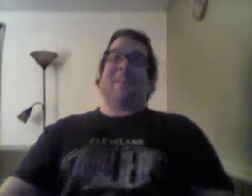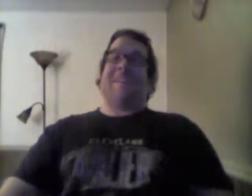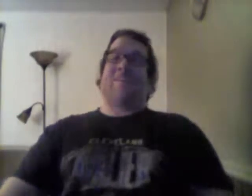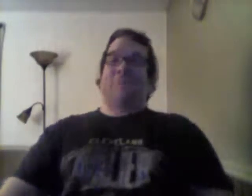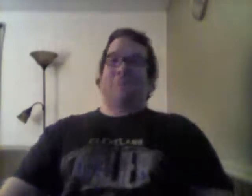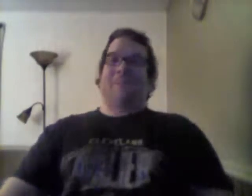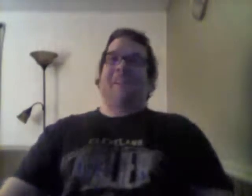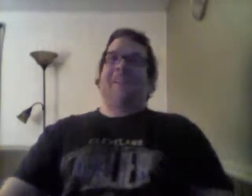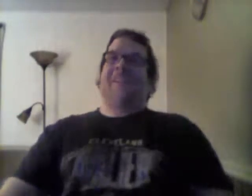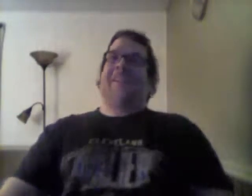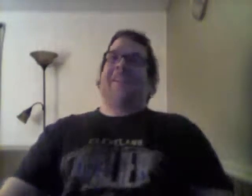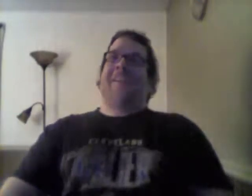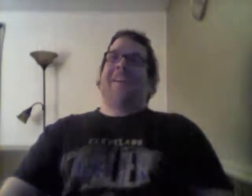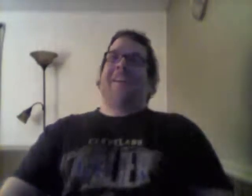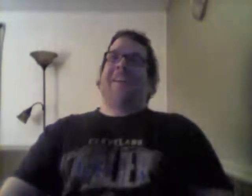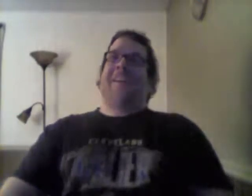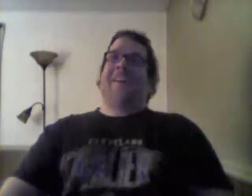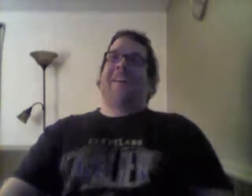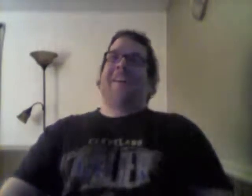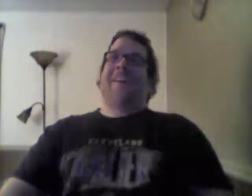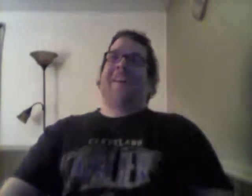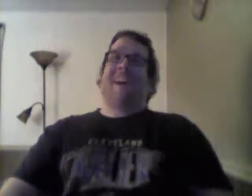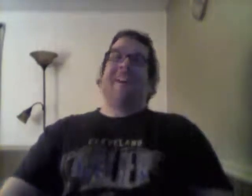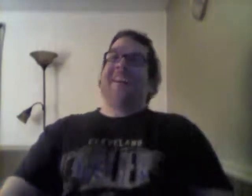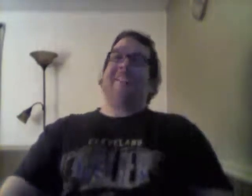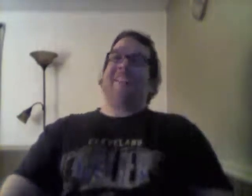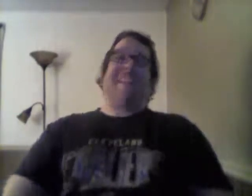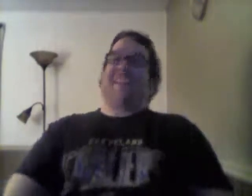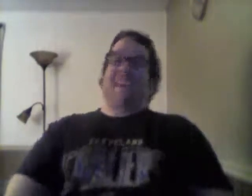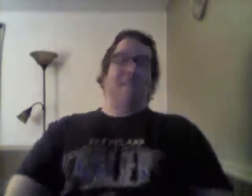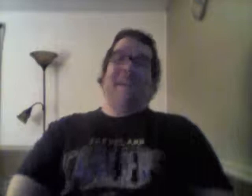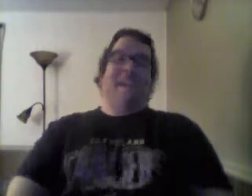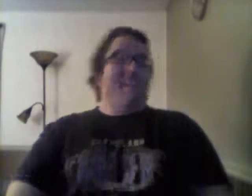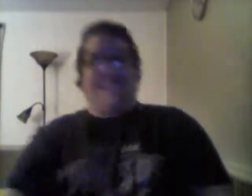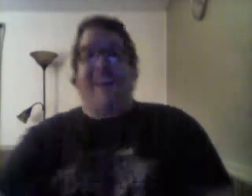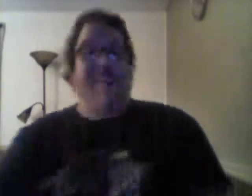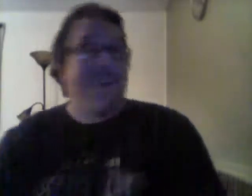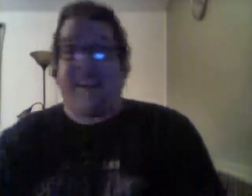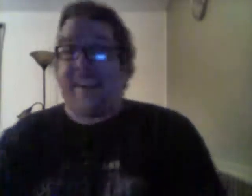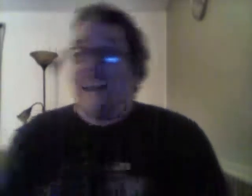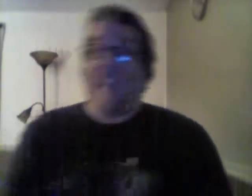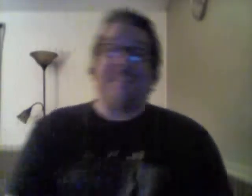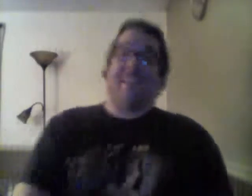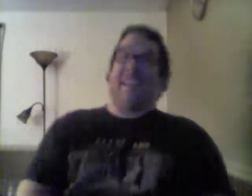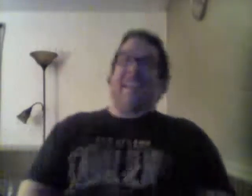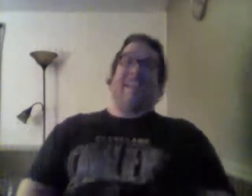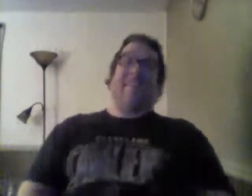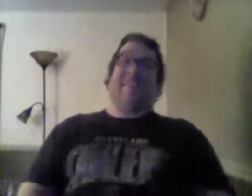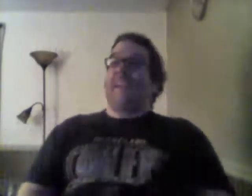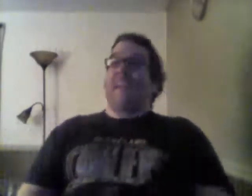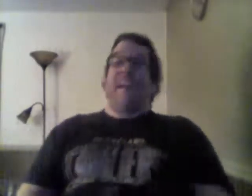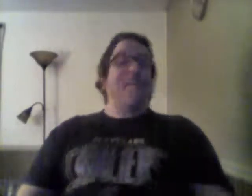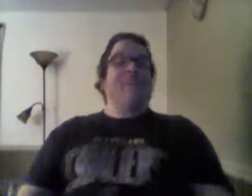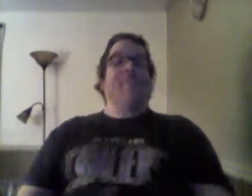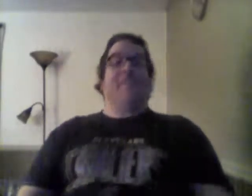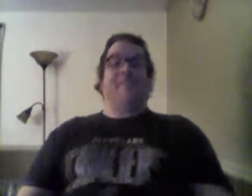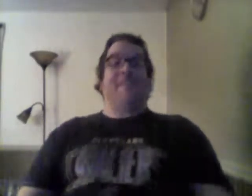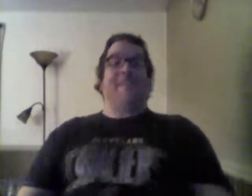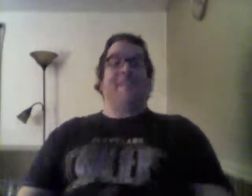going to spoil it. Uh, I did not see that coming. I tell you, I did not see that coming. Anybody who tells me they saw